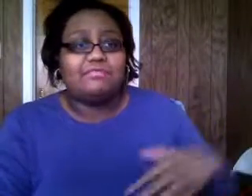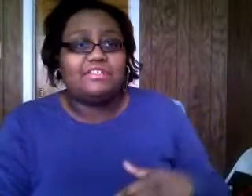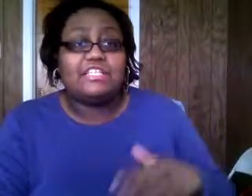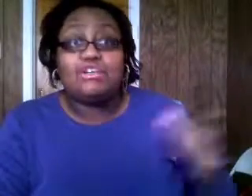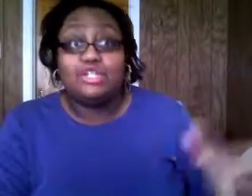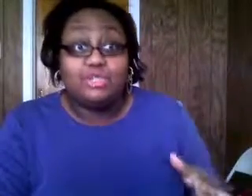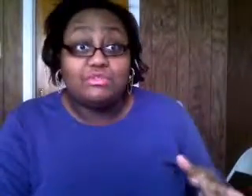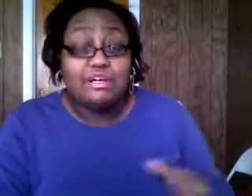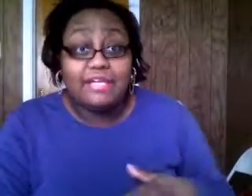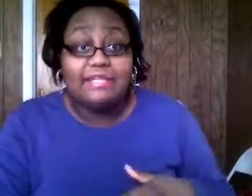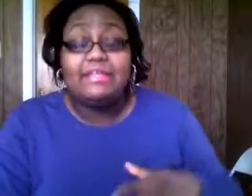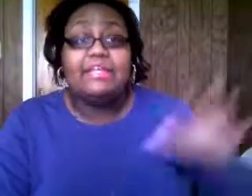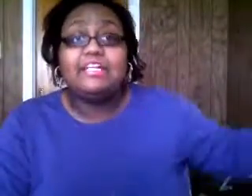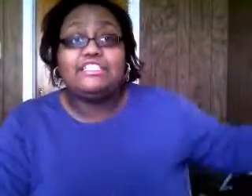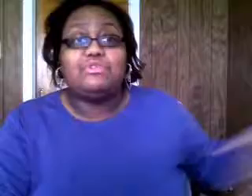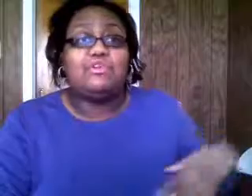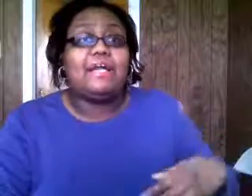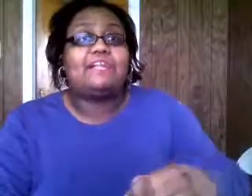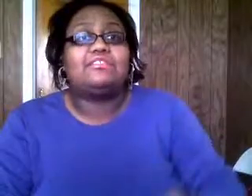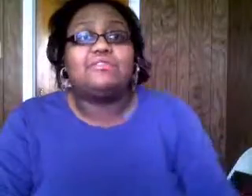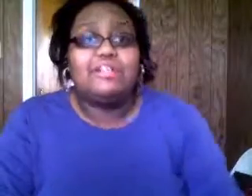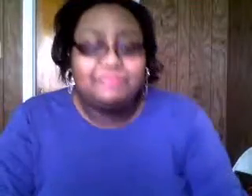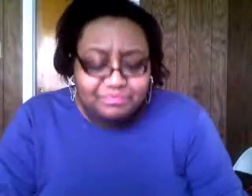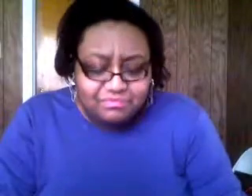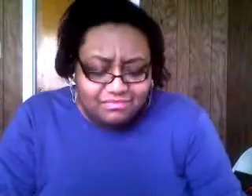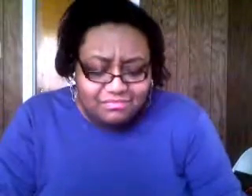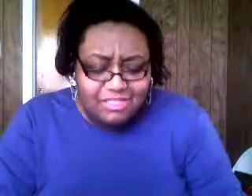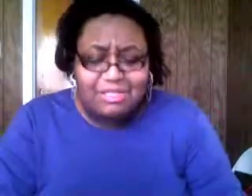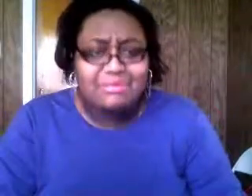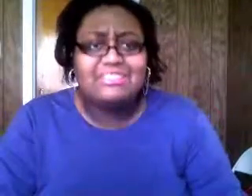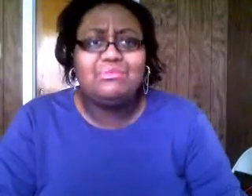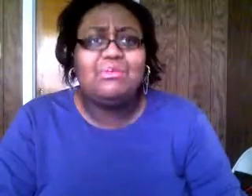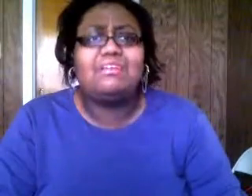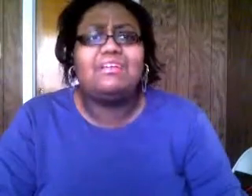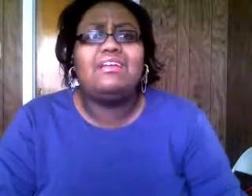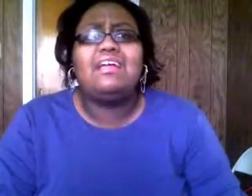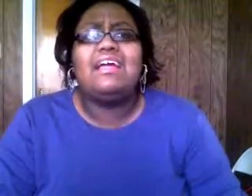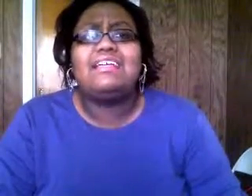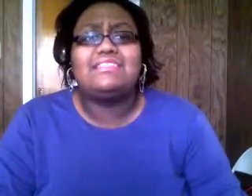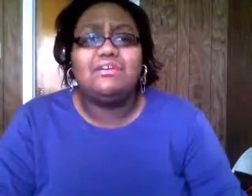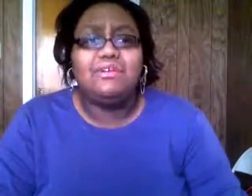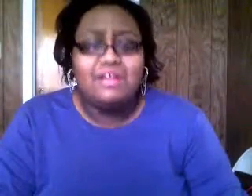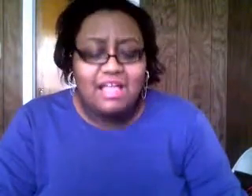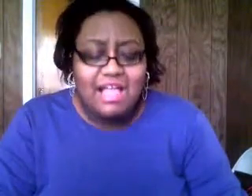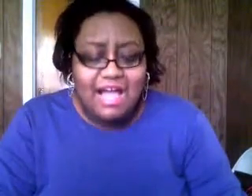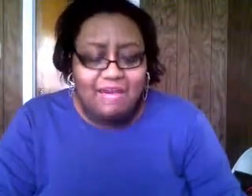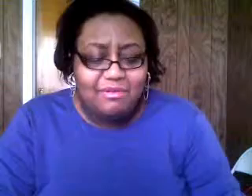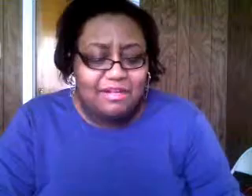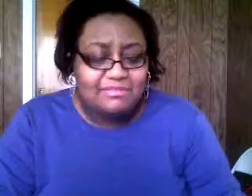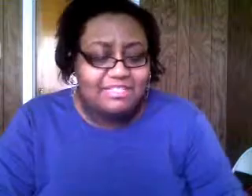the fence i saw her closing our gate and she went on back out to the crowd i'm like what does she want and so i went back upstairs